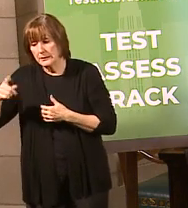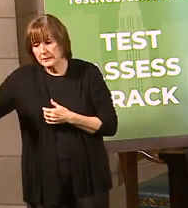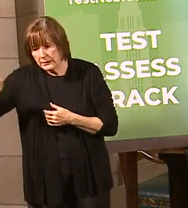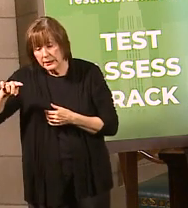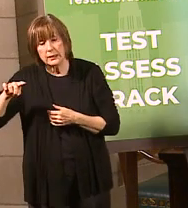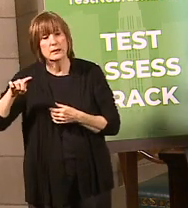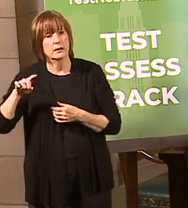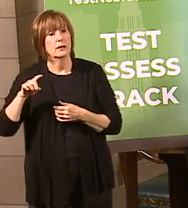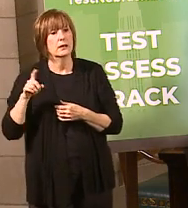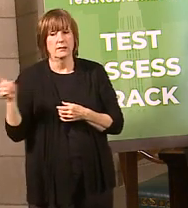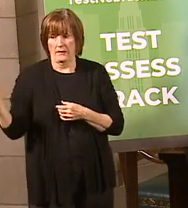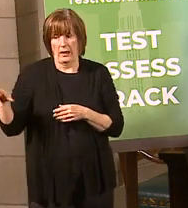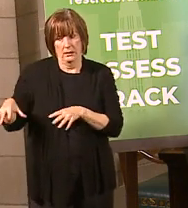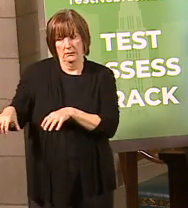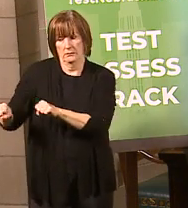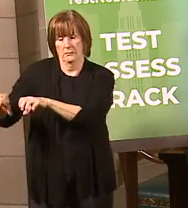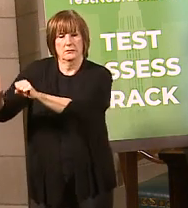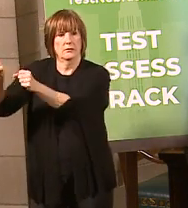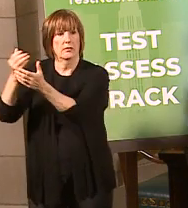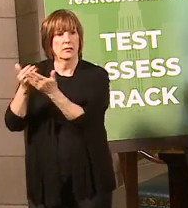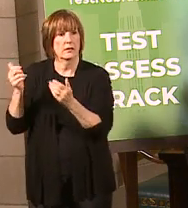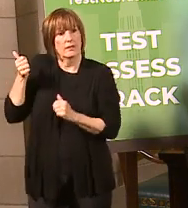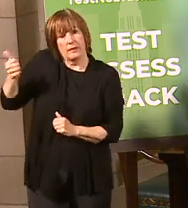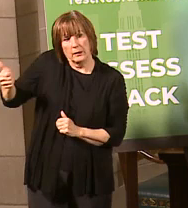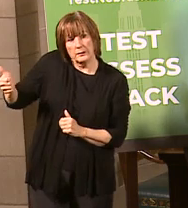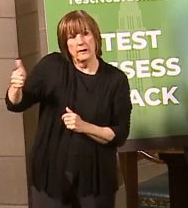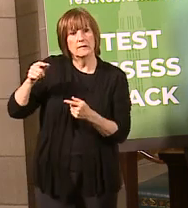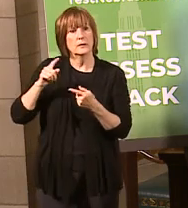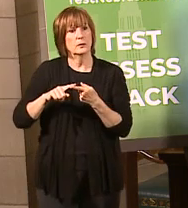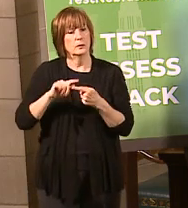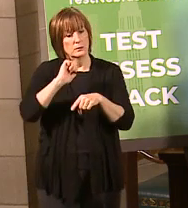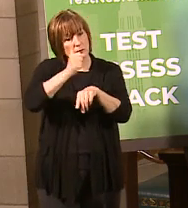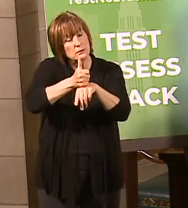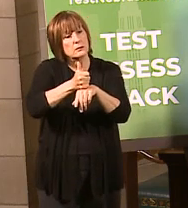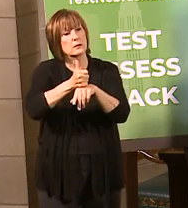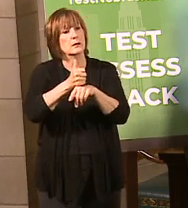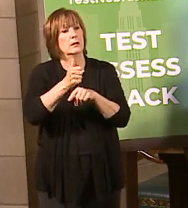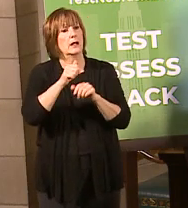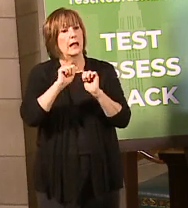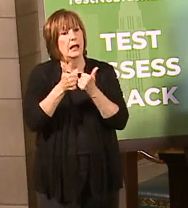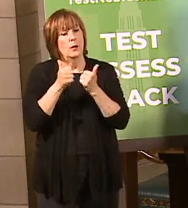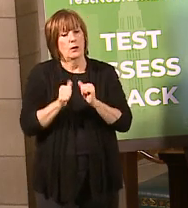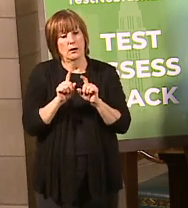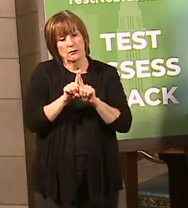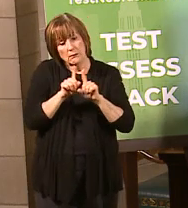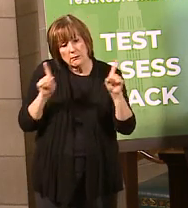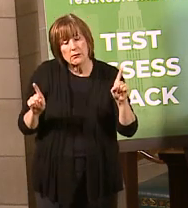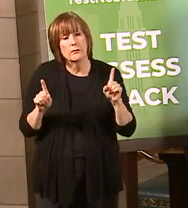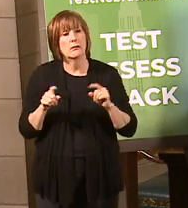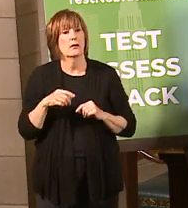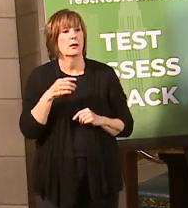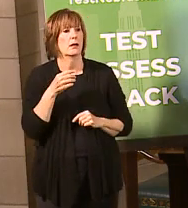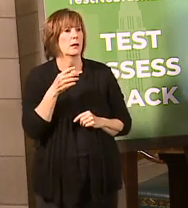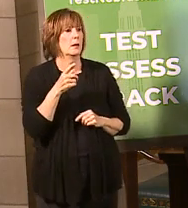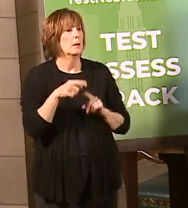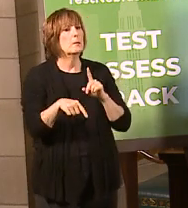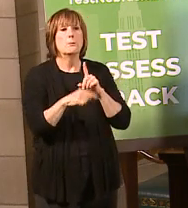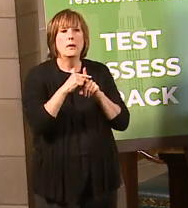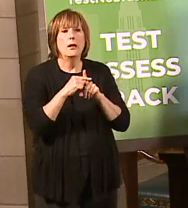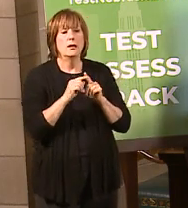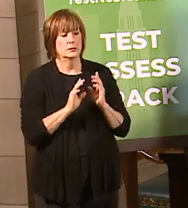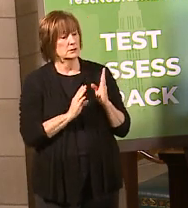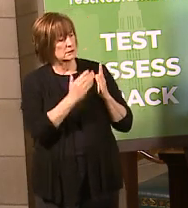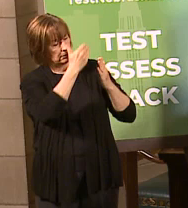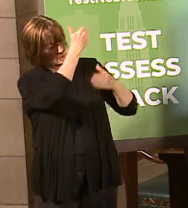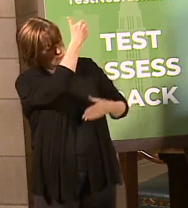processors are taking a number of steps to be able to do social distancing and also not only spreading people out but putting